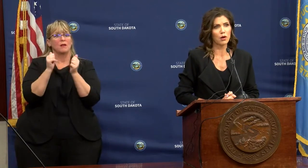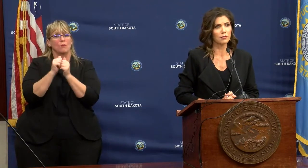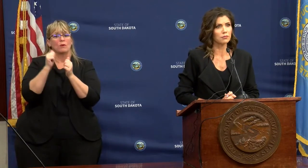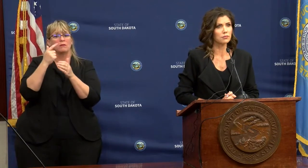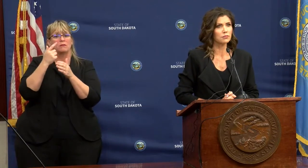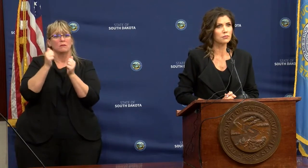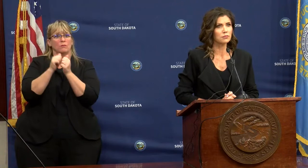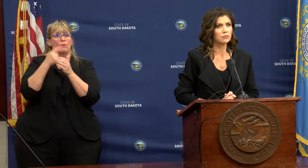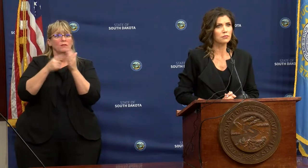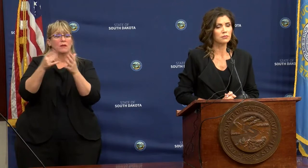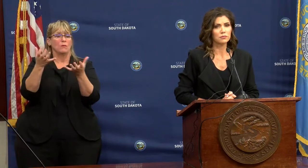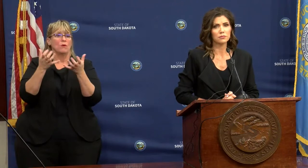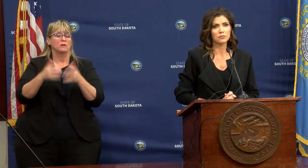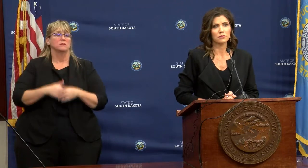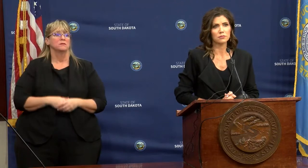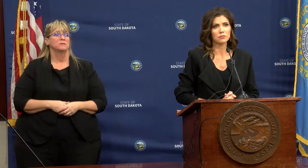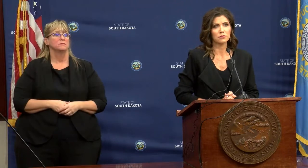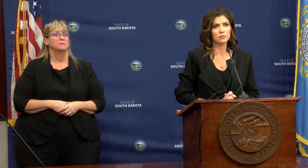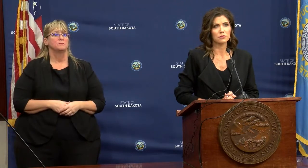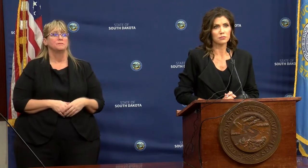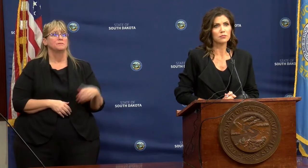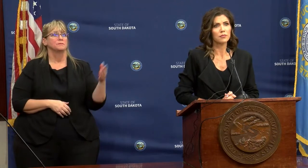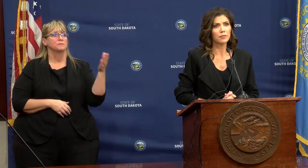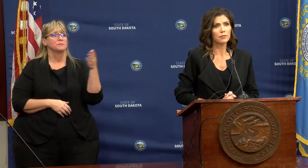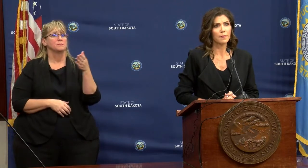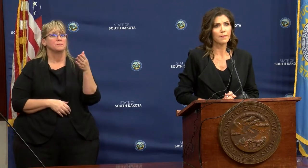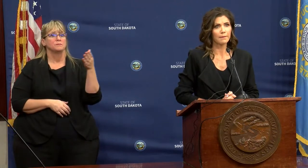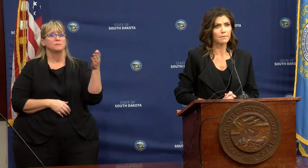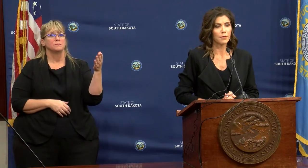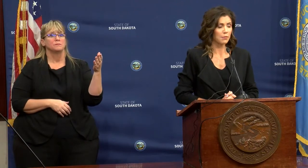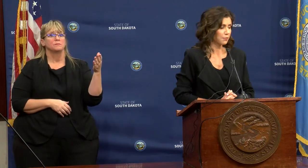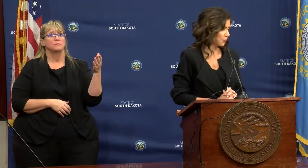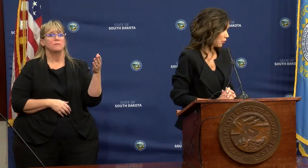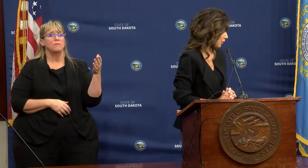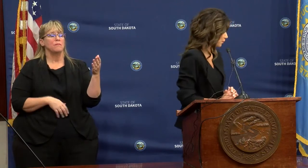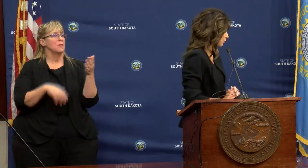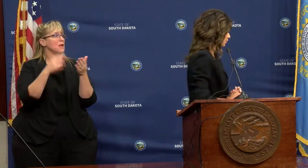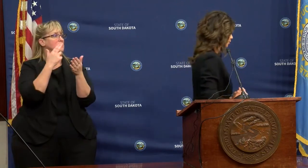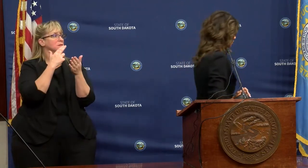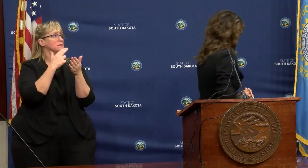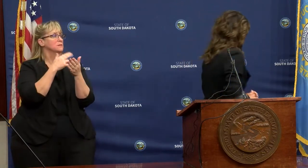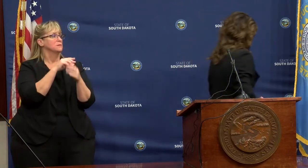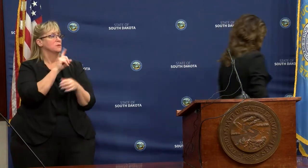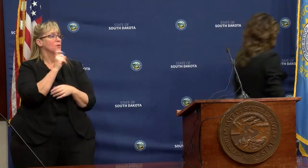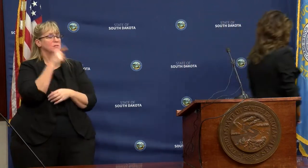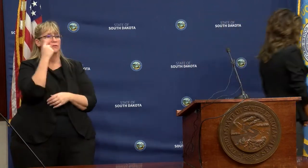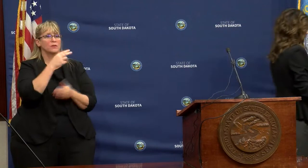on what they want. I have a more question for the secretary. Yep, go ahead. Thanks.